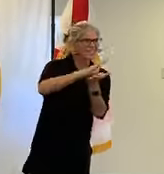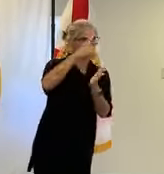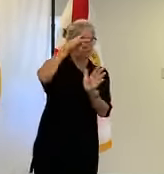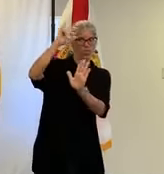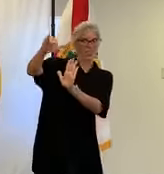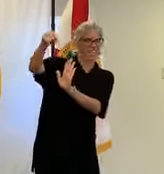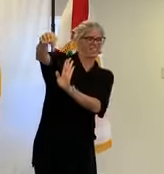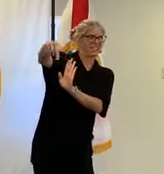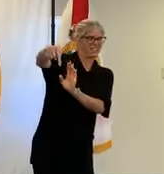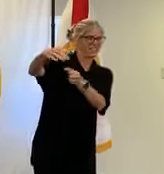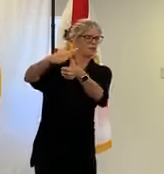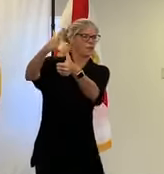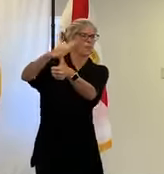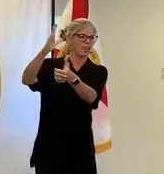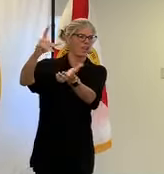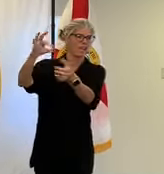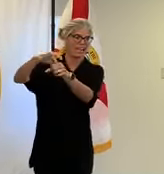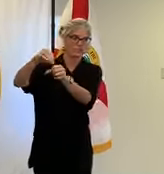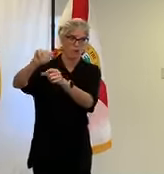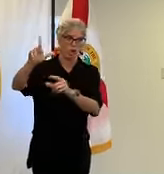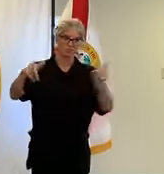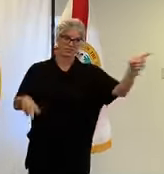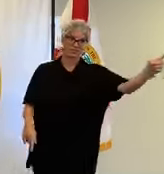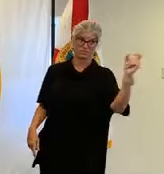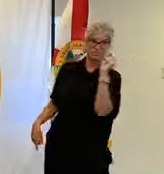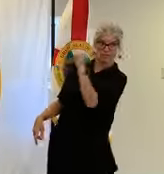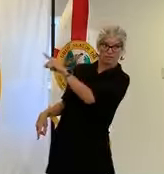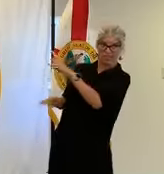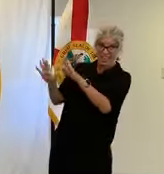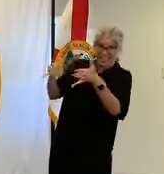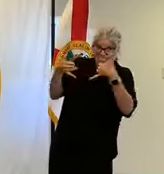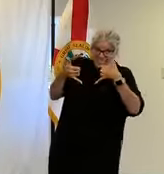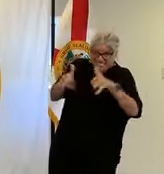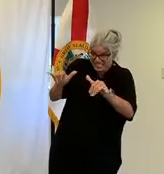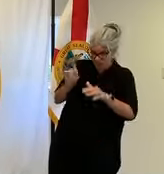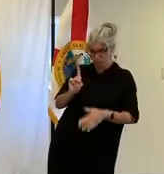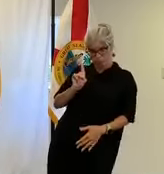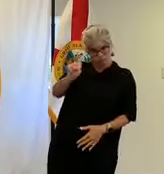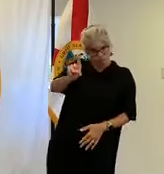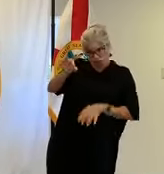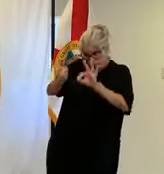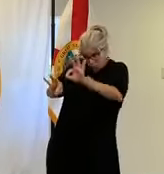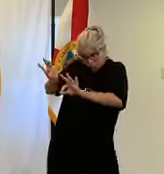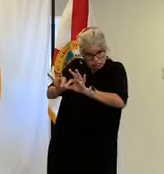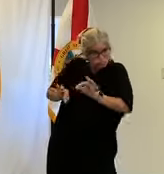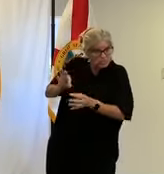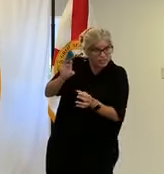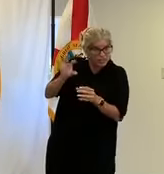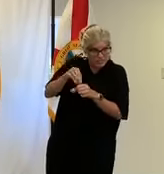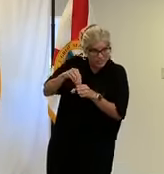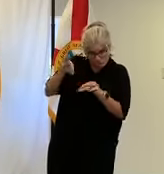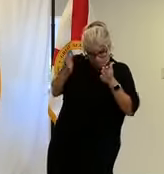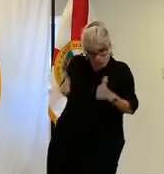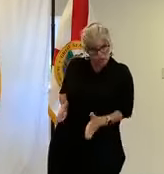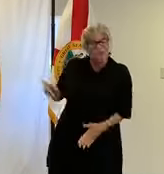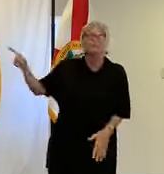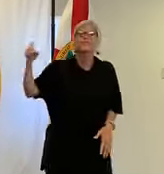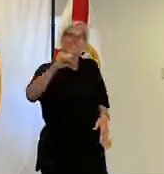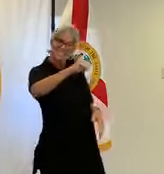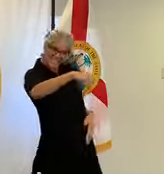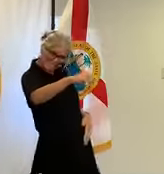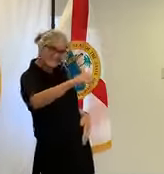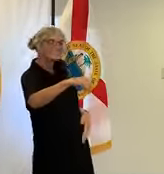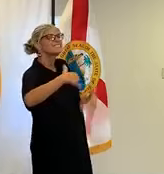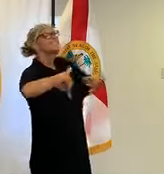august but as of this point it's still here like in person yes yes sir that is correct i know they're trying to push the the mail ballots and stuff like that but there are still